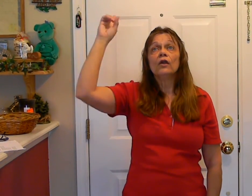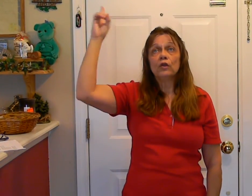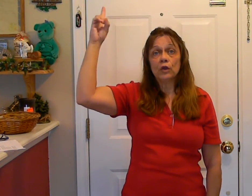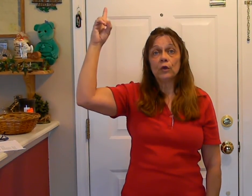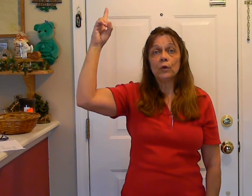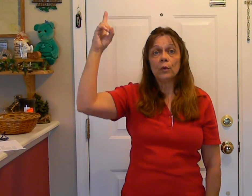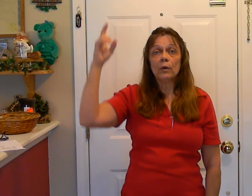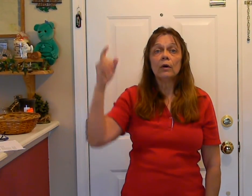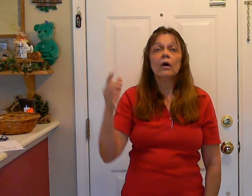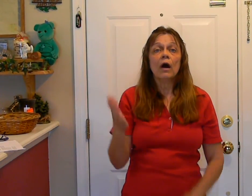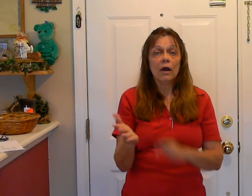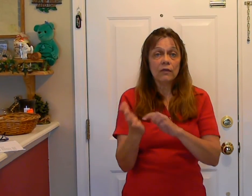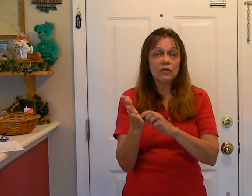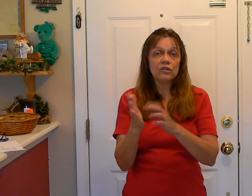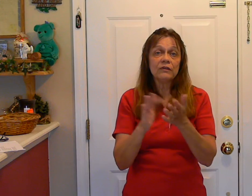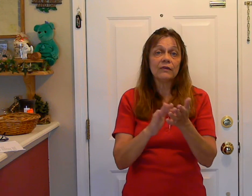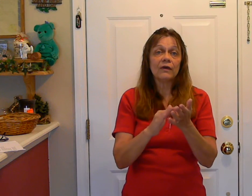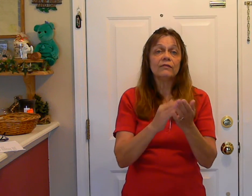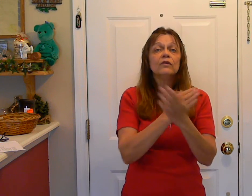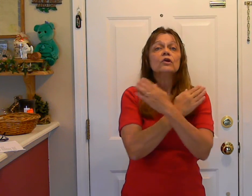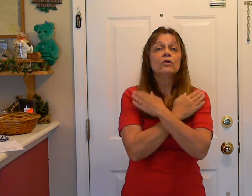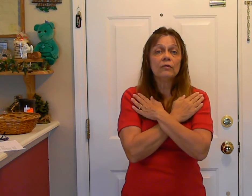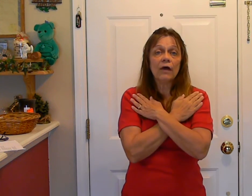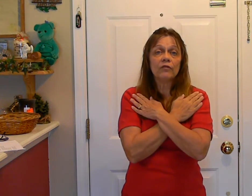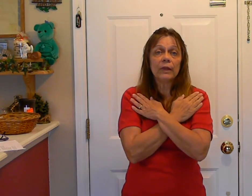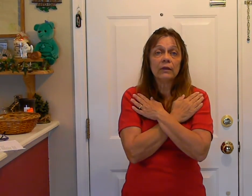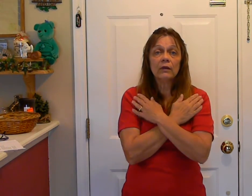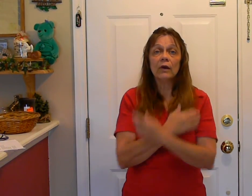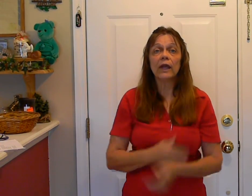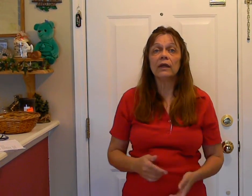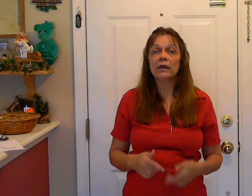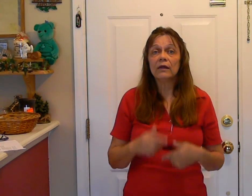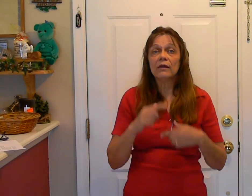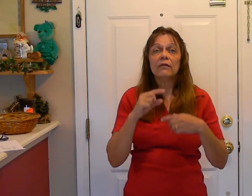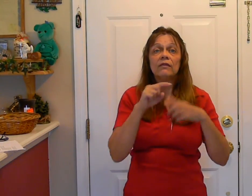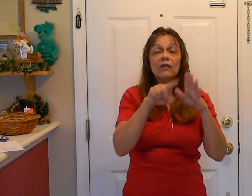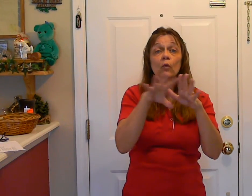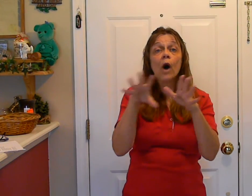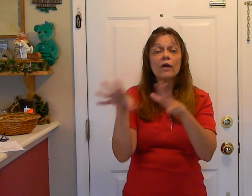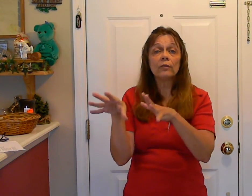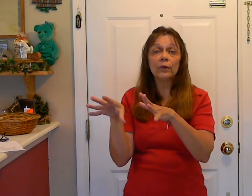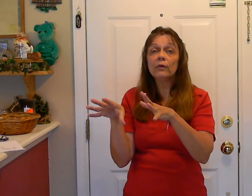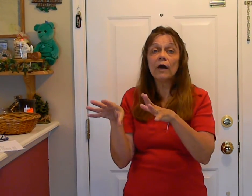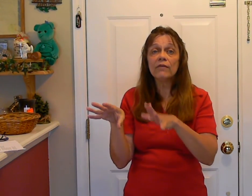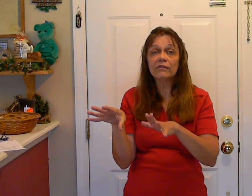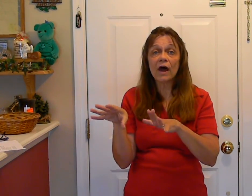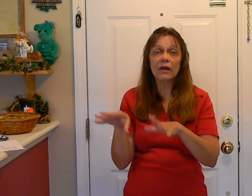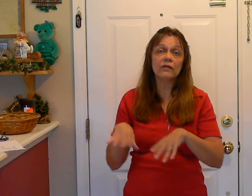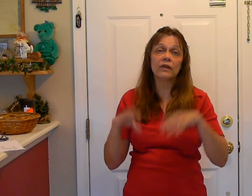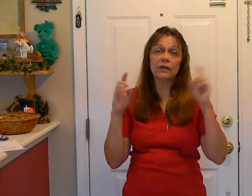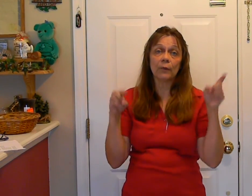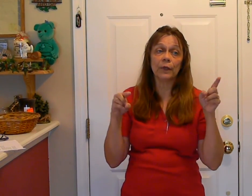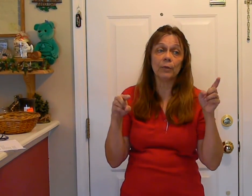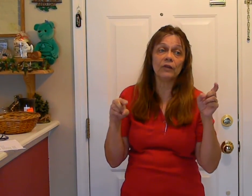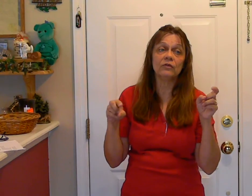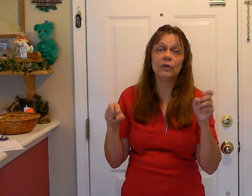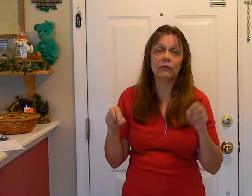You are the Jesus who loves me. Okay, that's a walkthrough of the signs. And now we're going to put it to music.